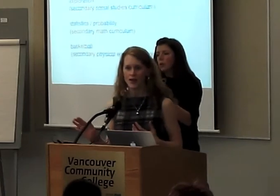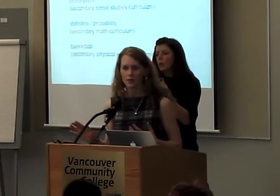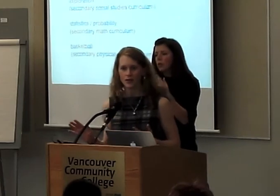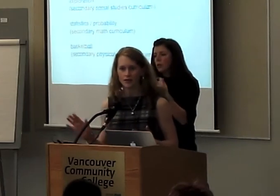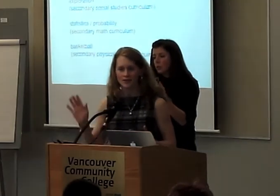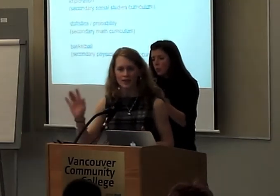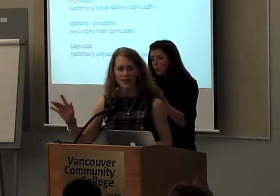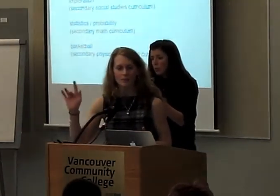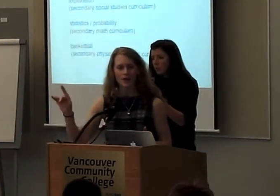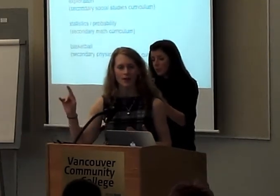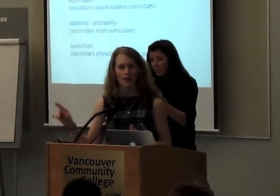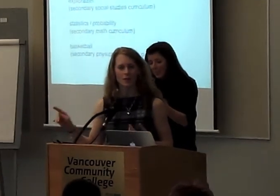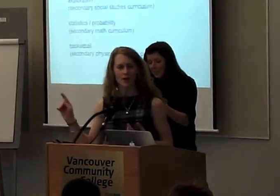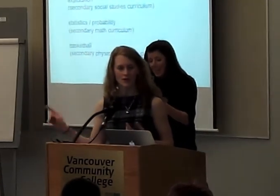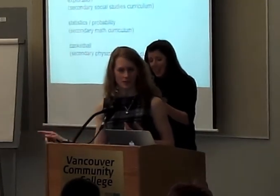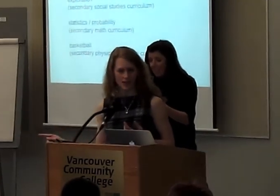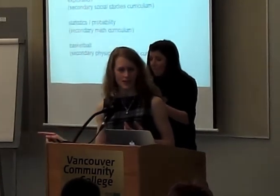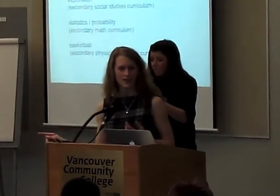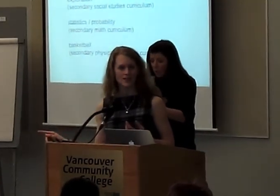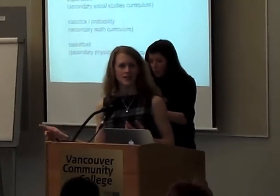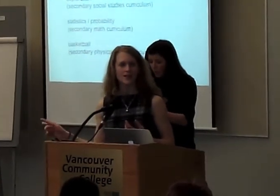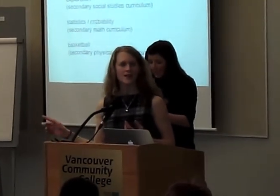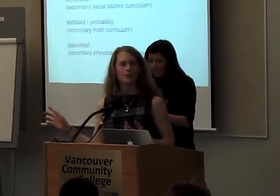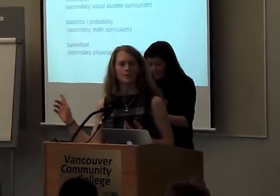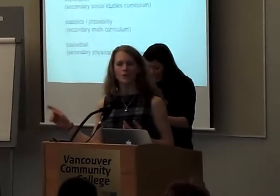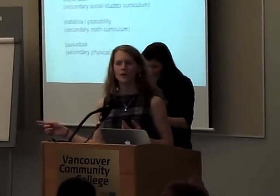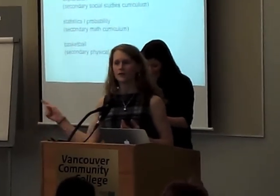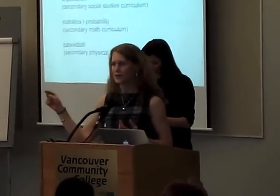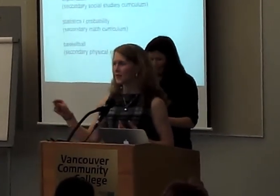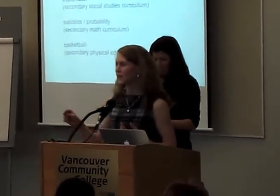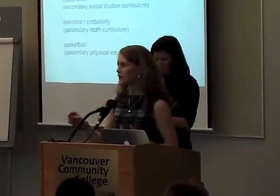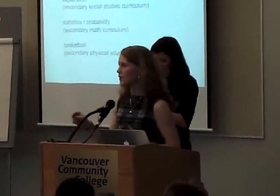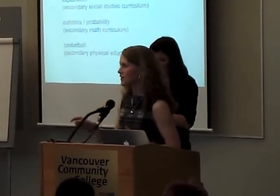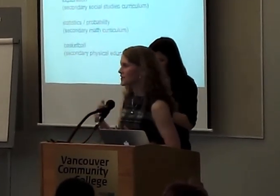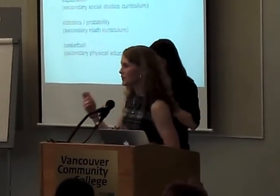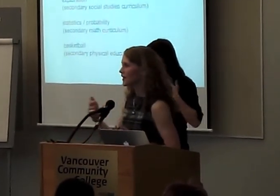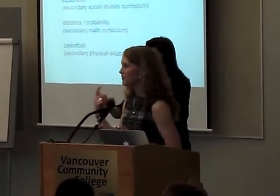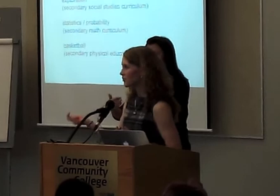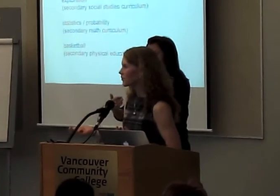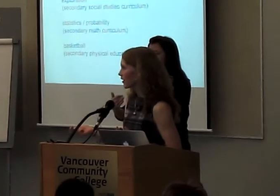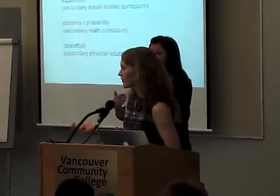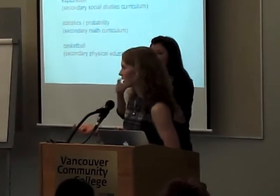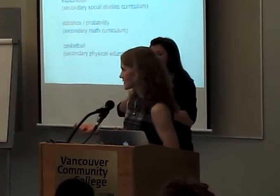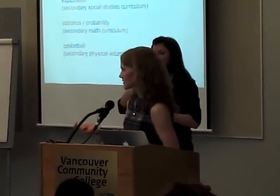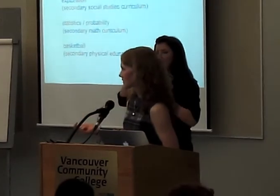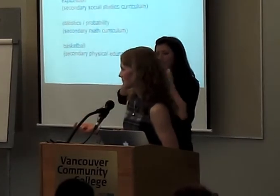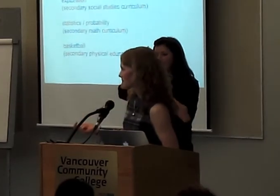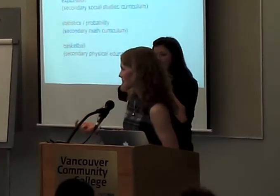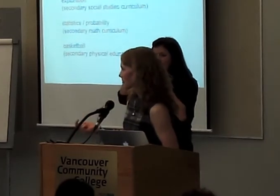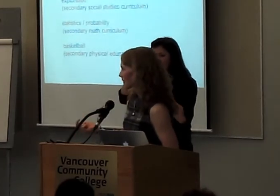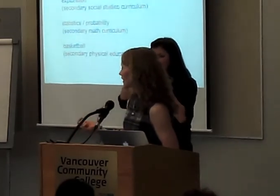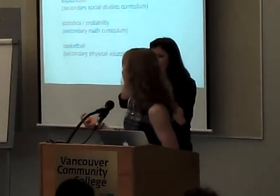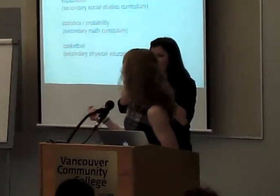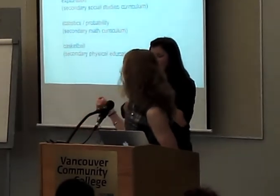you not to use that one or to think about other possibilities before settling on the one that seemed kind of obvious.